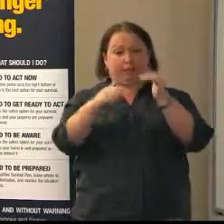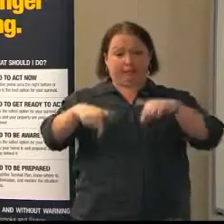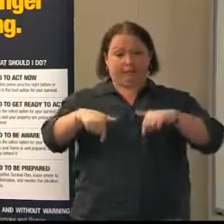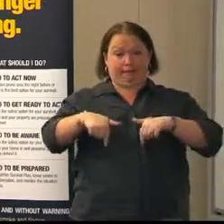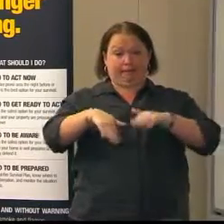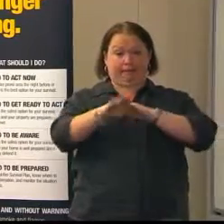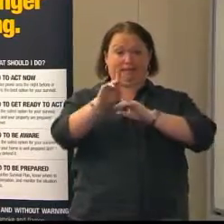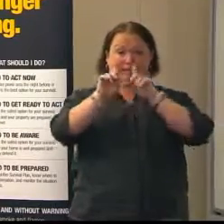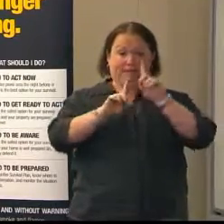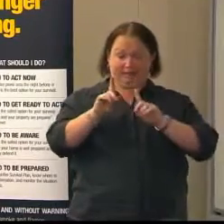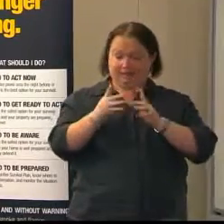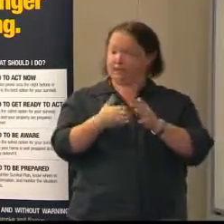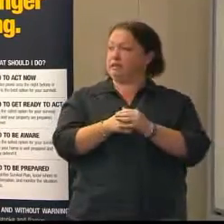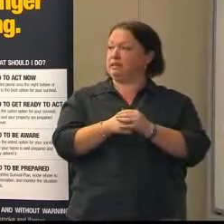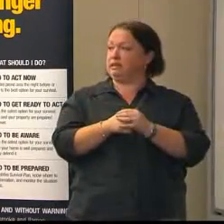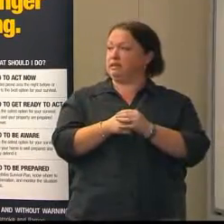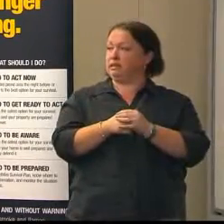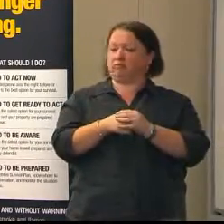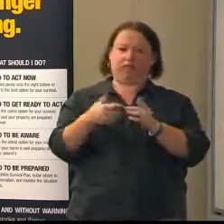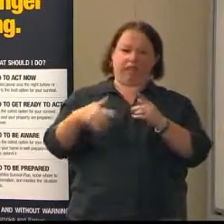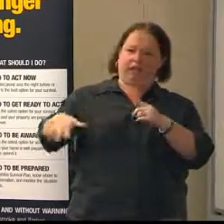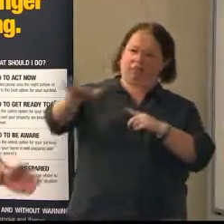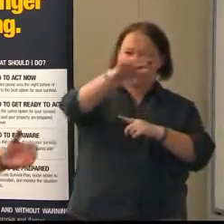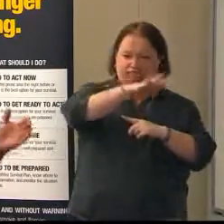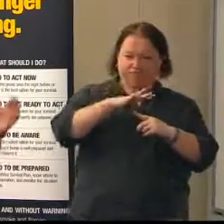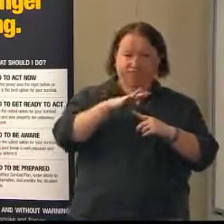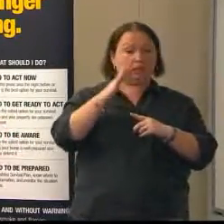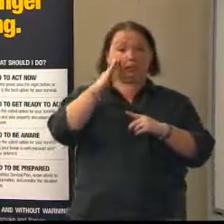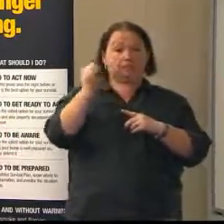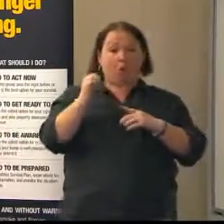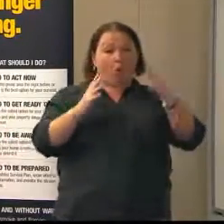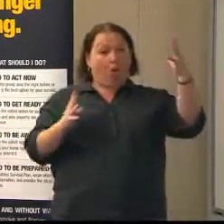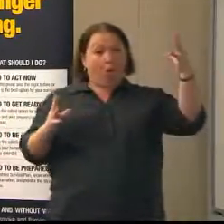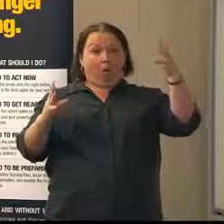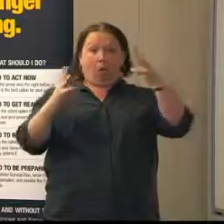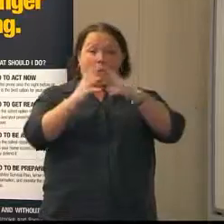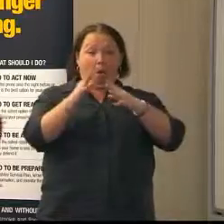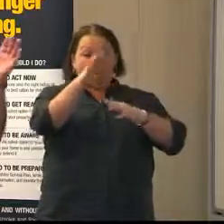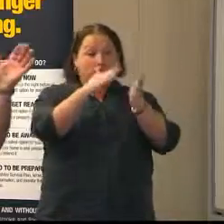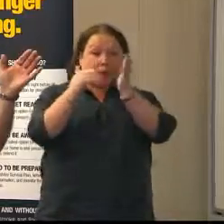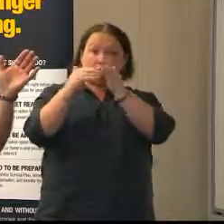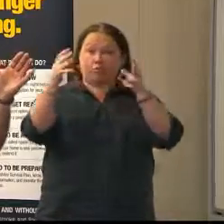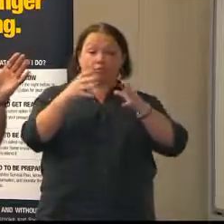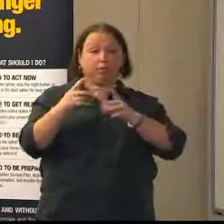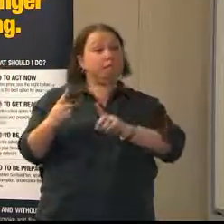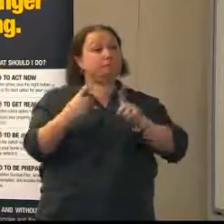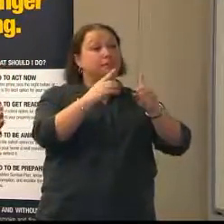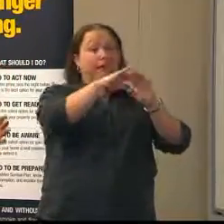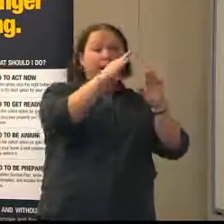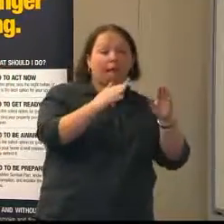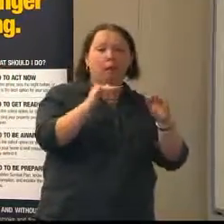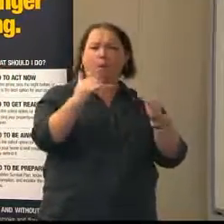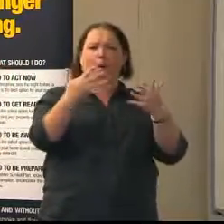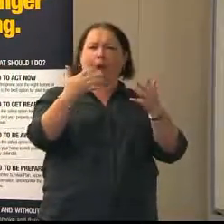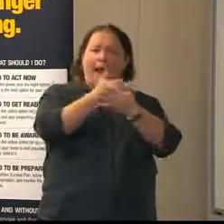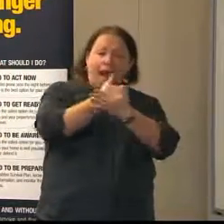available in the city area. Even if we put all of them together and took them up into the hills. Even if we get